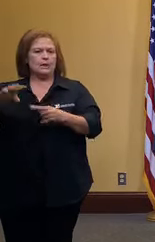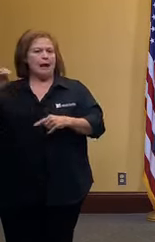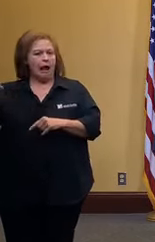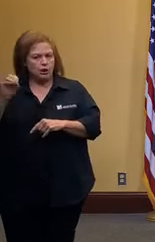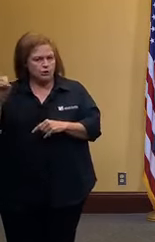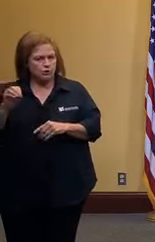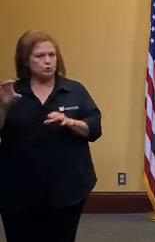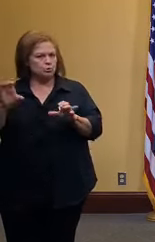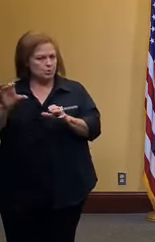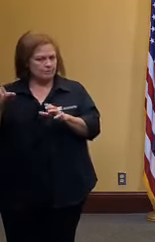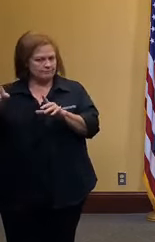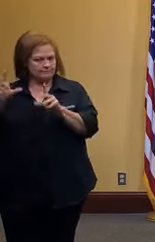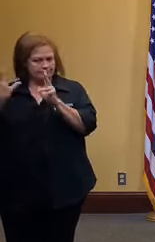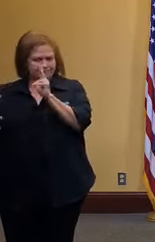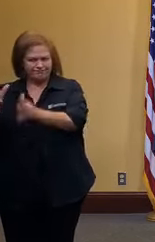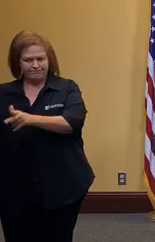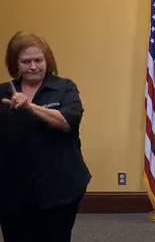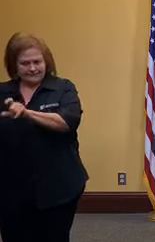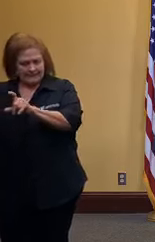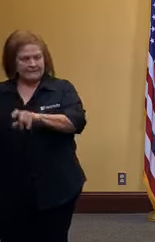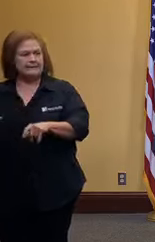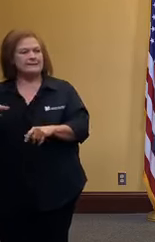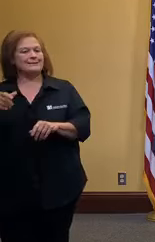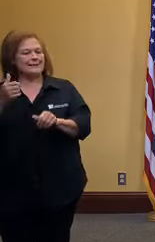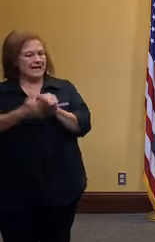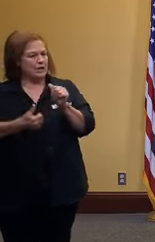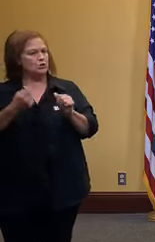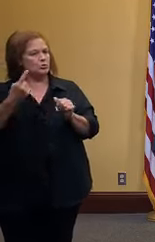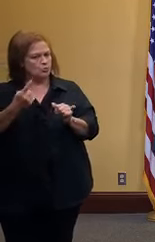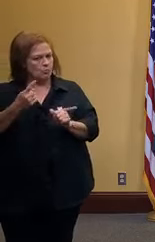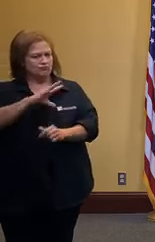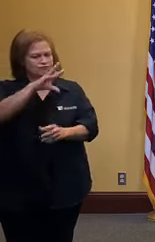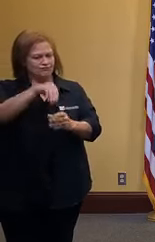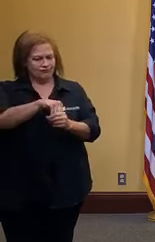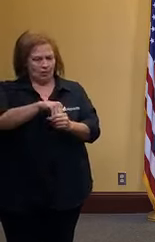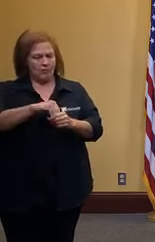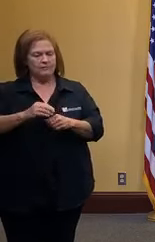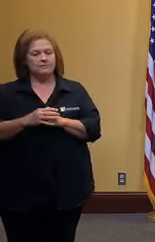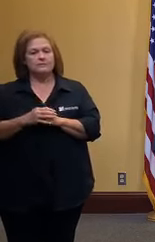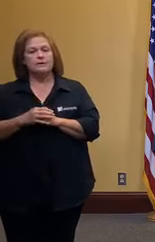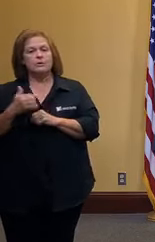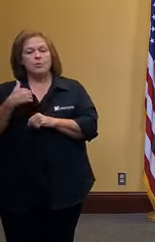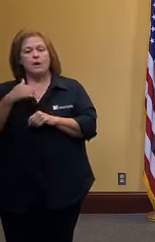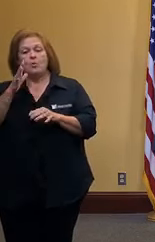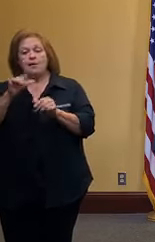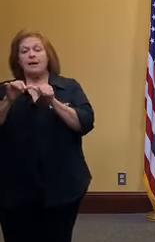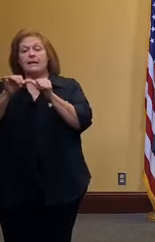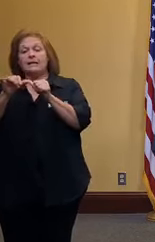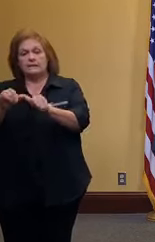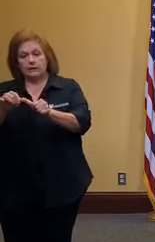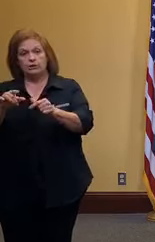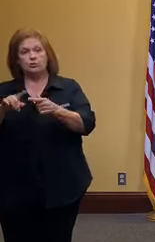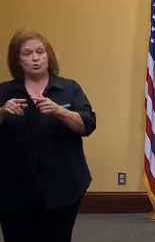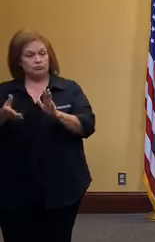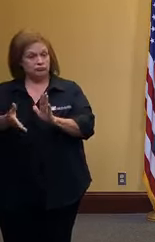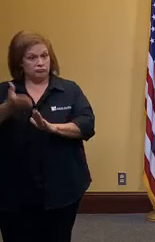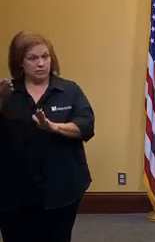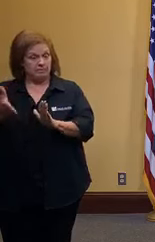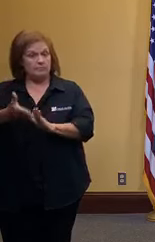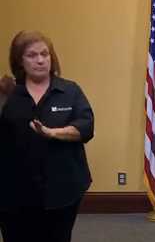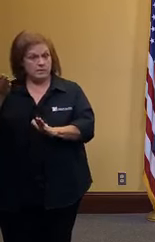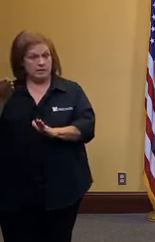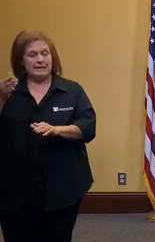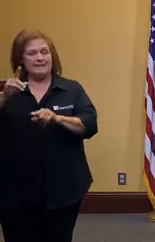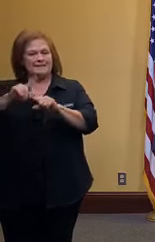is also doing some mobile testing so everyone has skin in this game we will continue to operate these intentionally